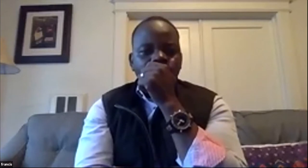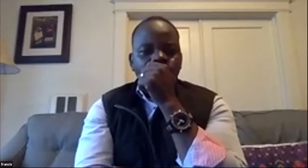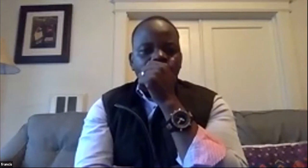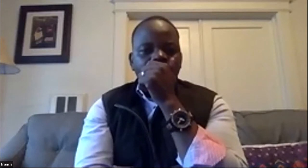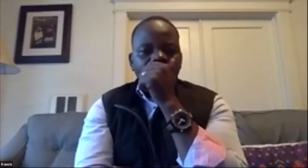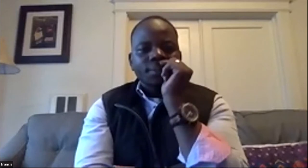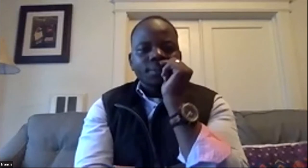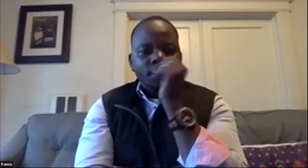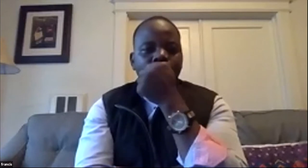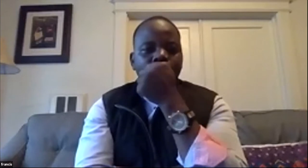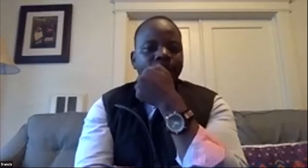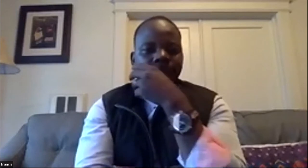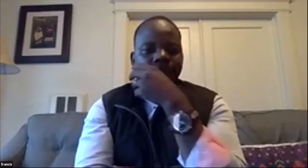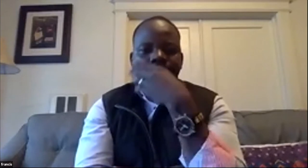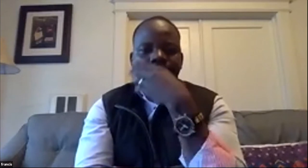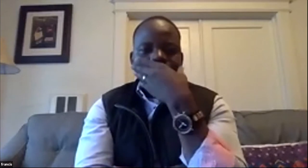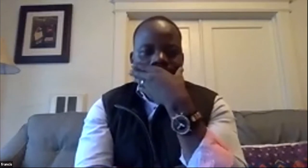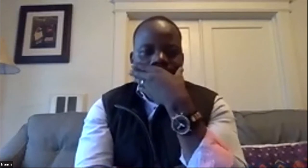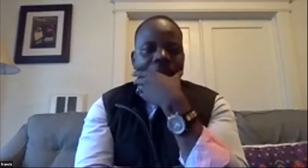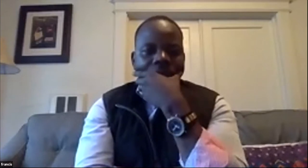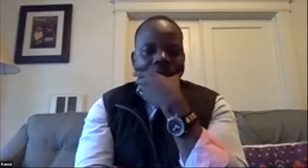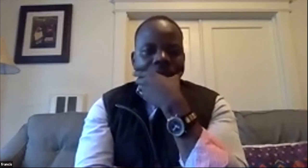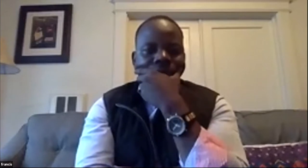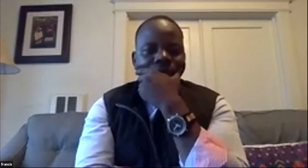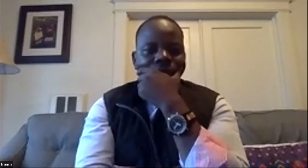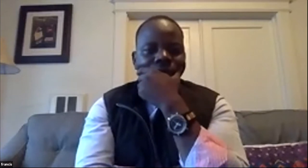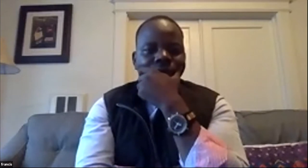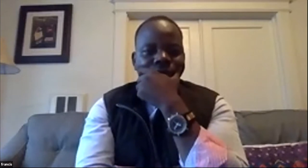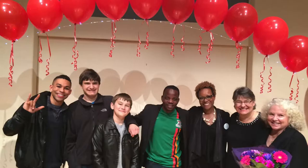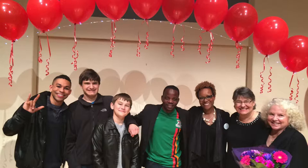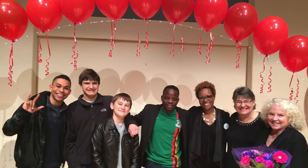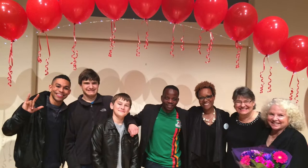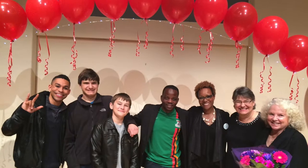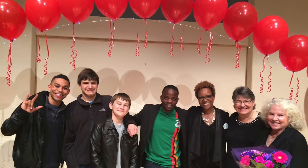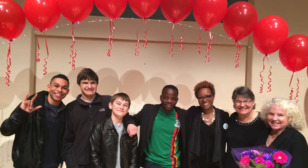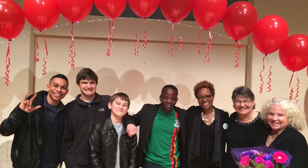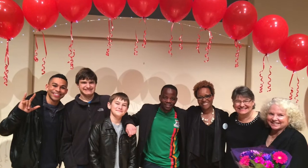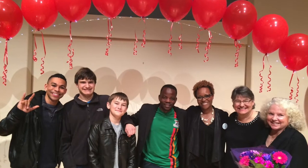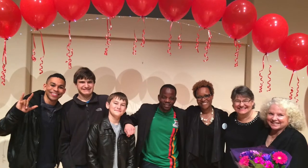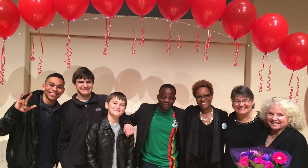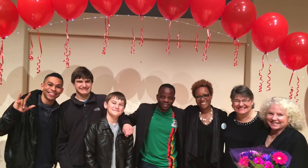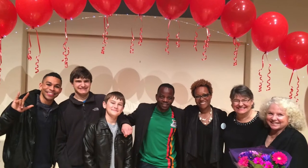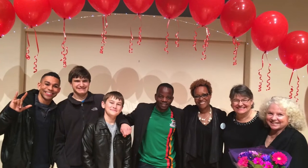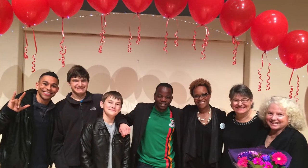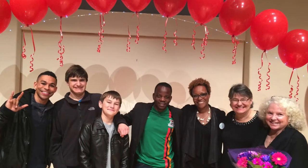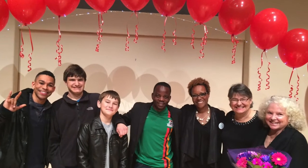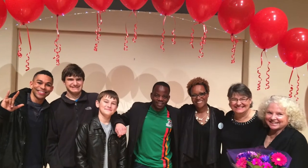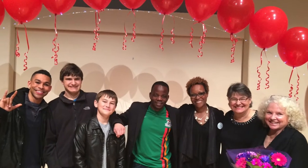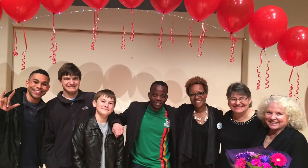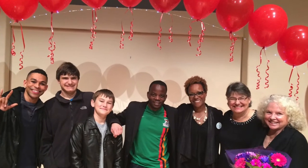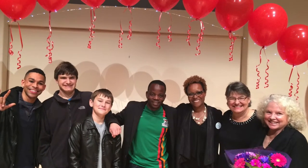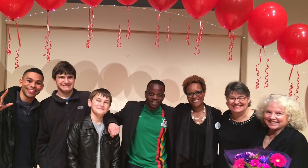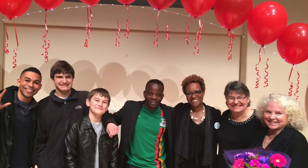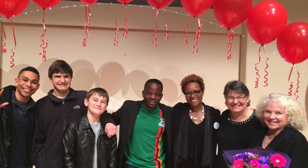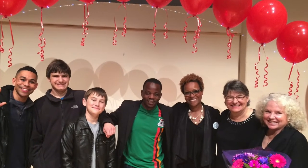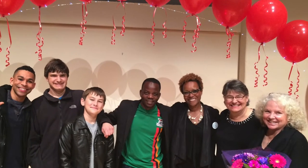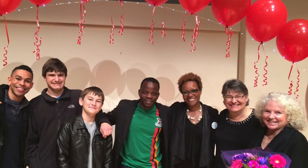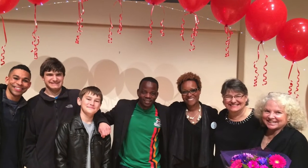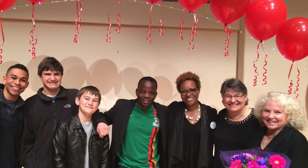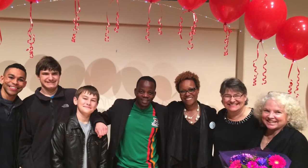community and in their and um so we had at our martin luther king you came to the it wasn't this the one you came to but the